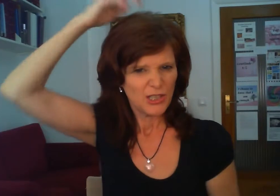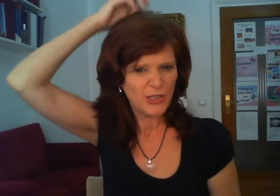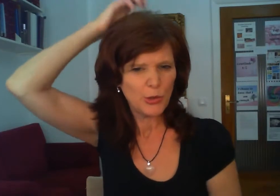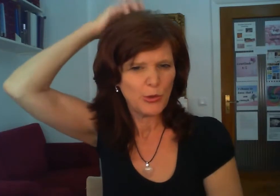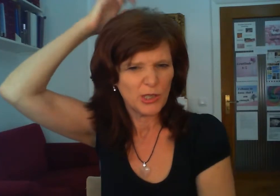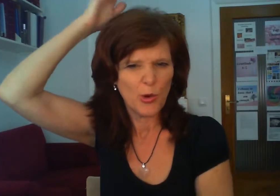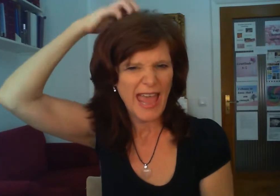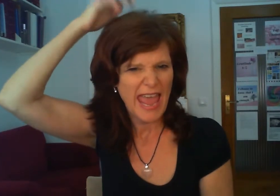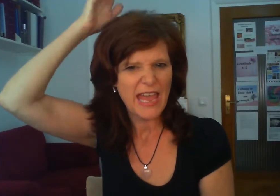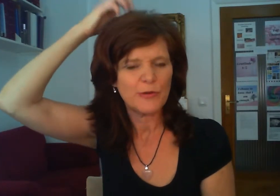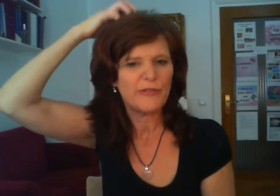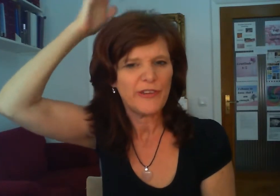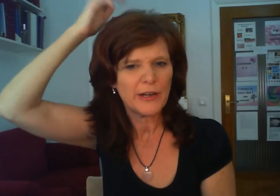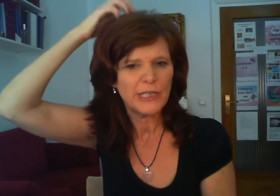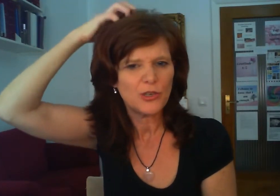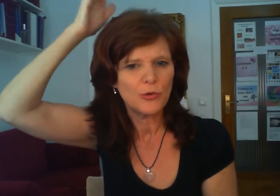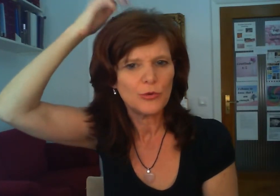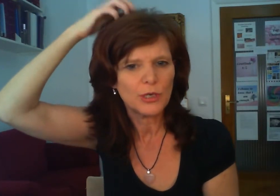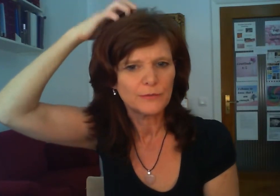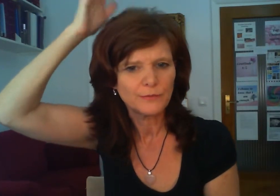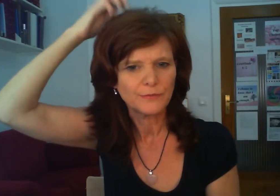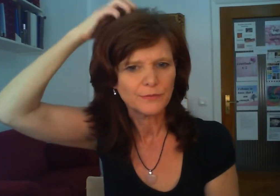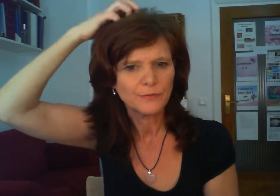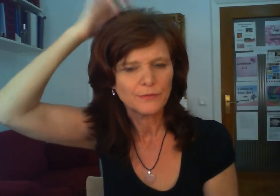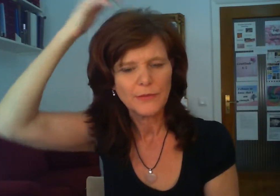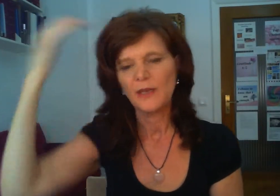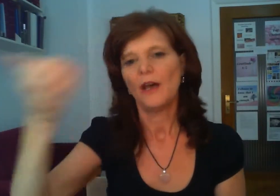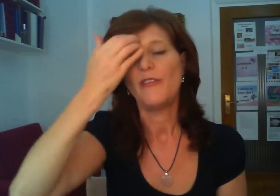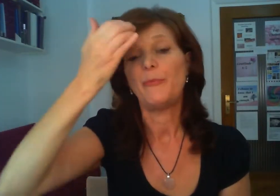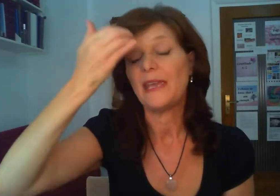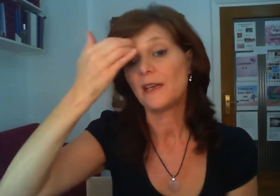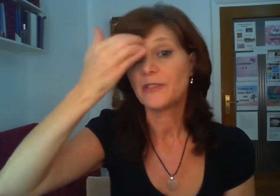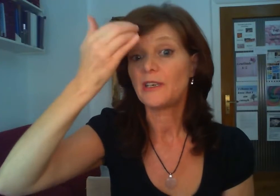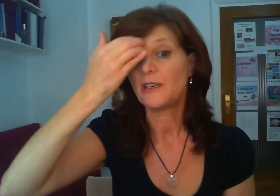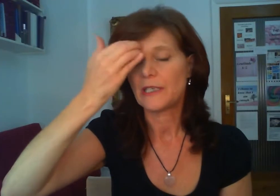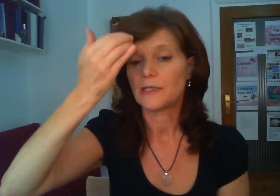you and your airy fairy talk of being of service